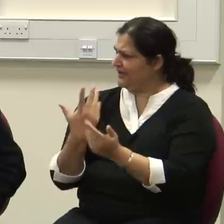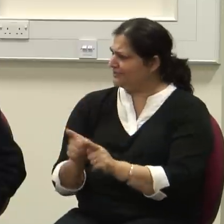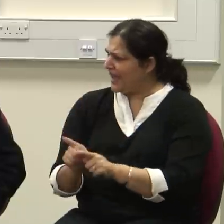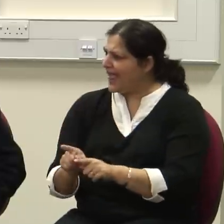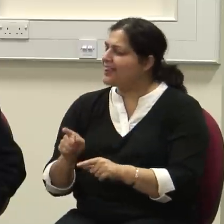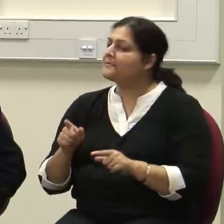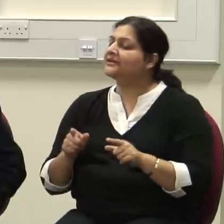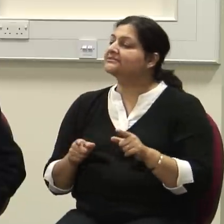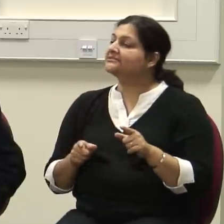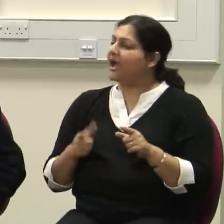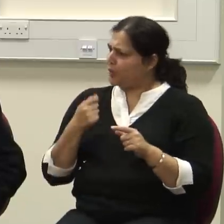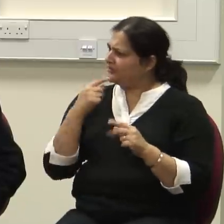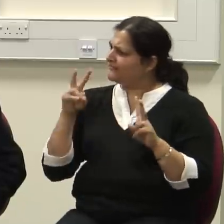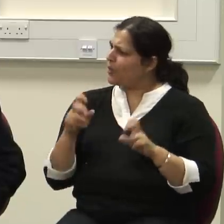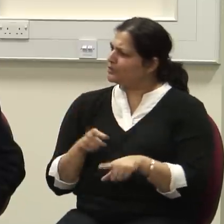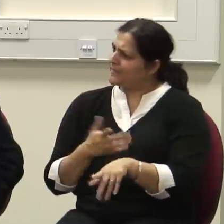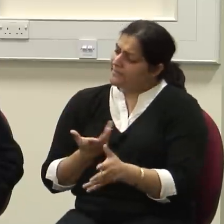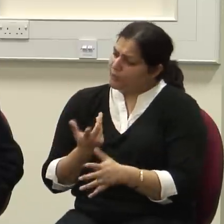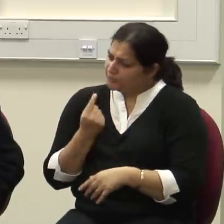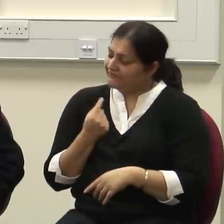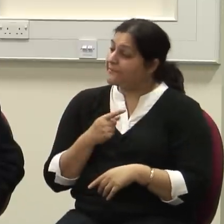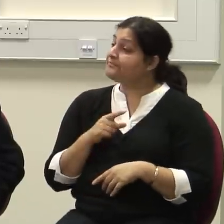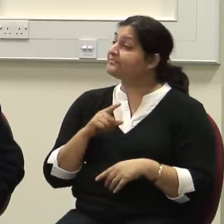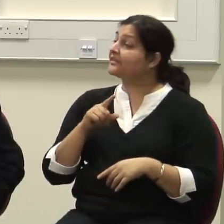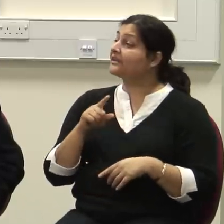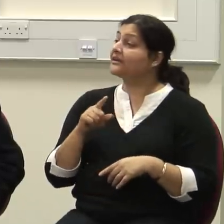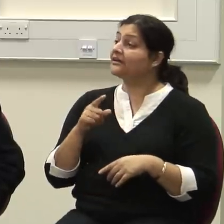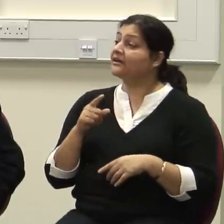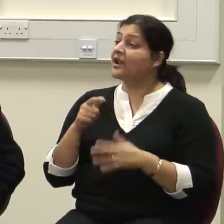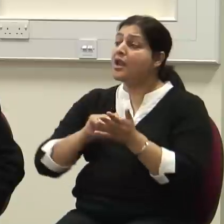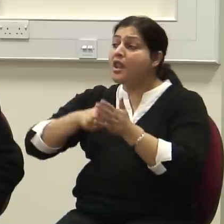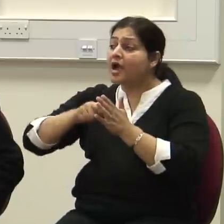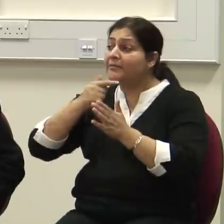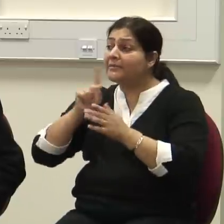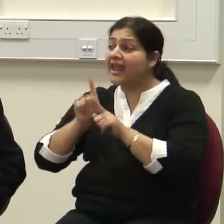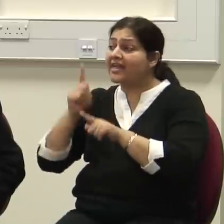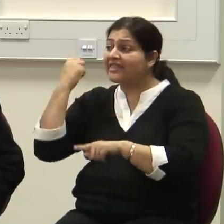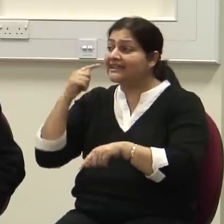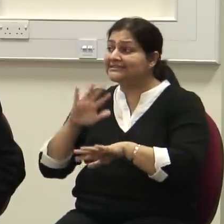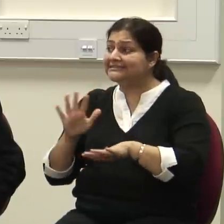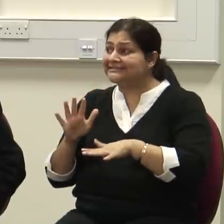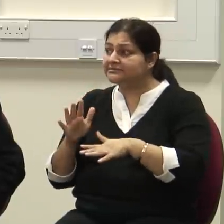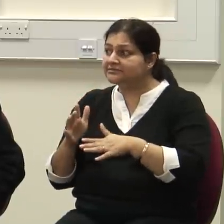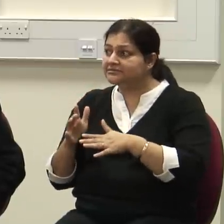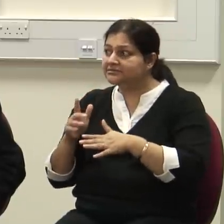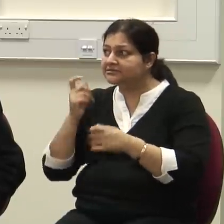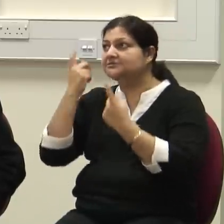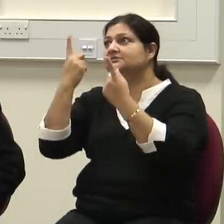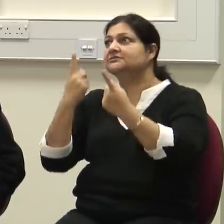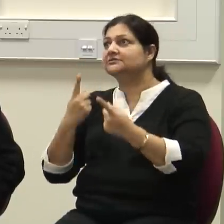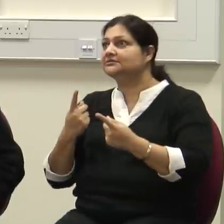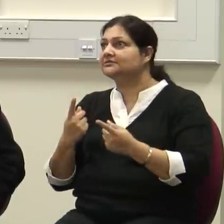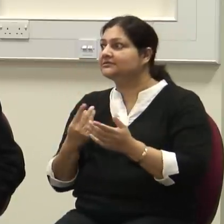fundamental to mankind, that Locke and these people didn't invent it. I mean, it goes back to biblical times, that, you know,